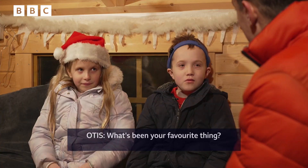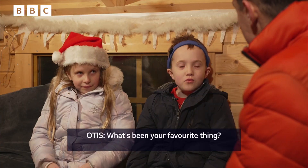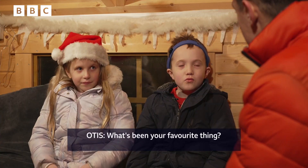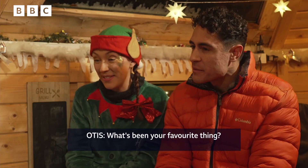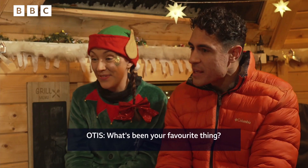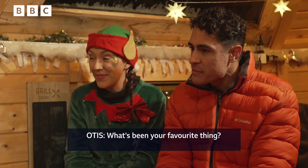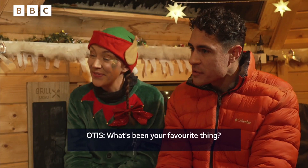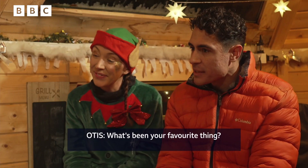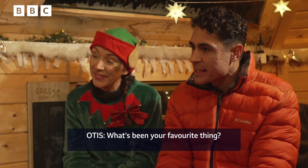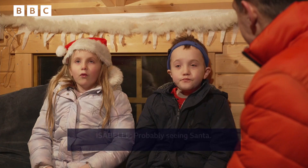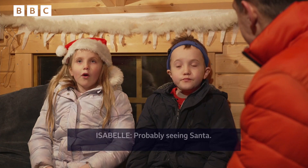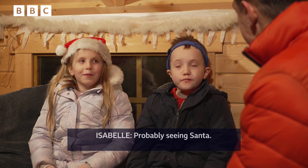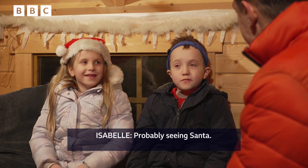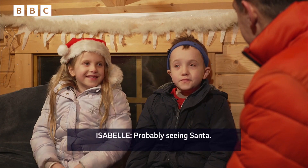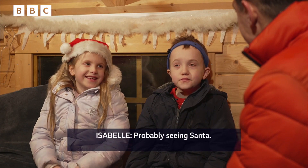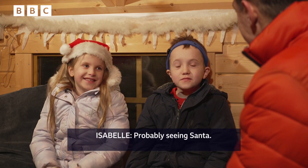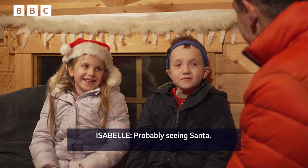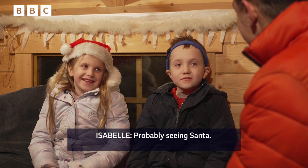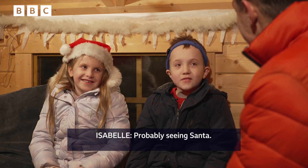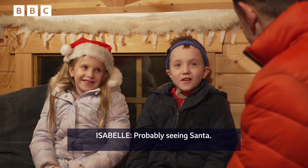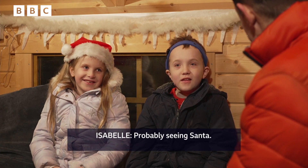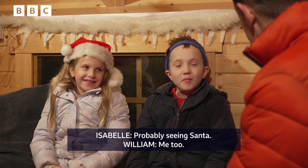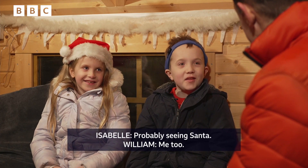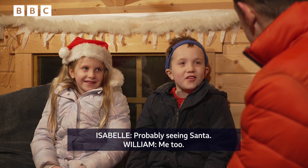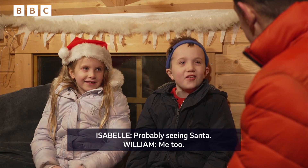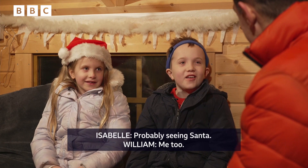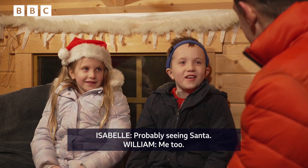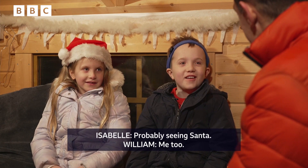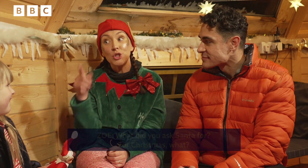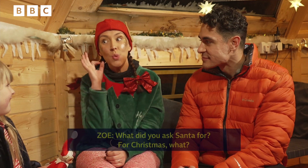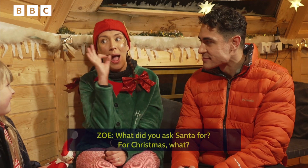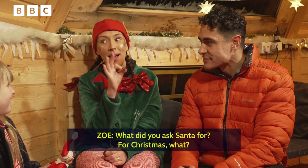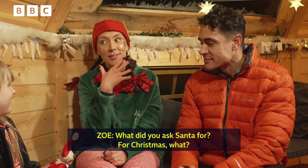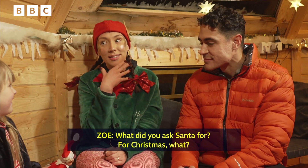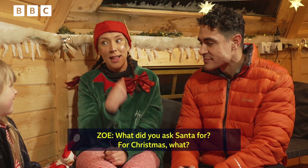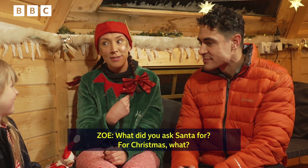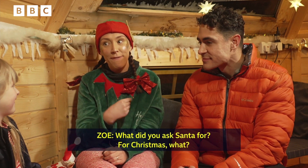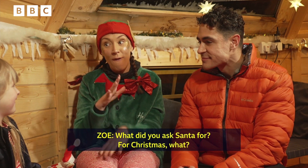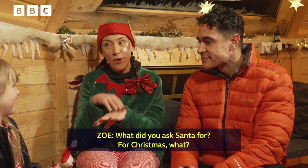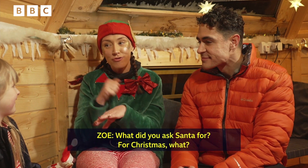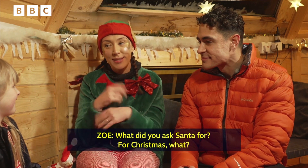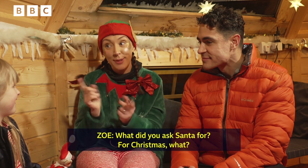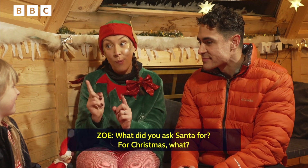What's been your favourite thing? What have you seen Santa? What did you ask Santa for for Christmas?